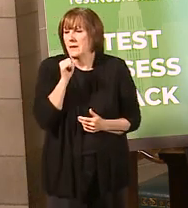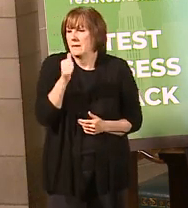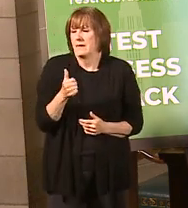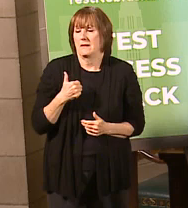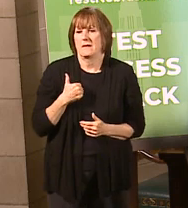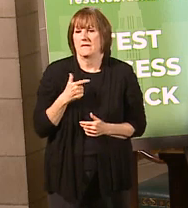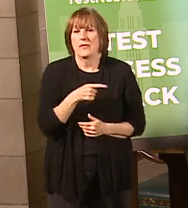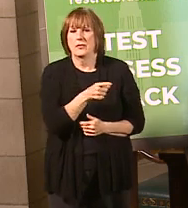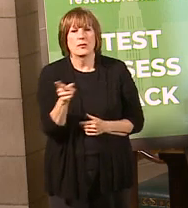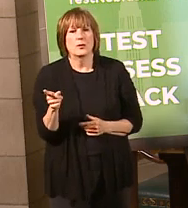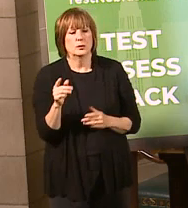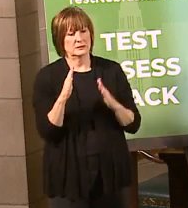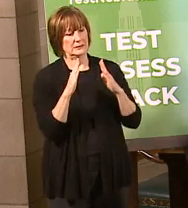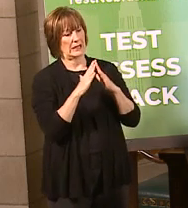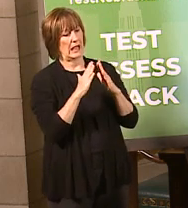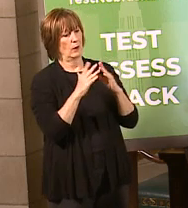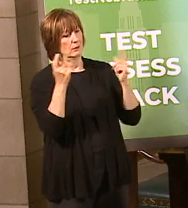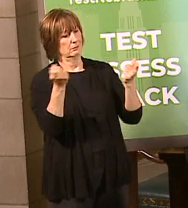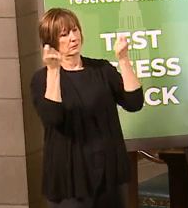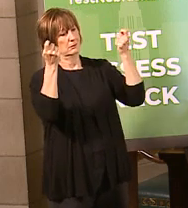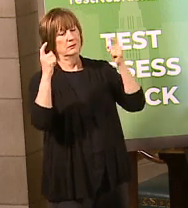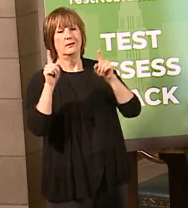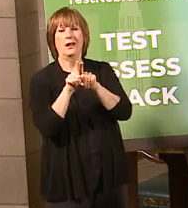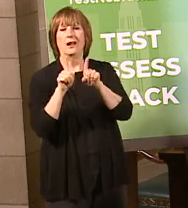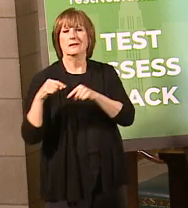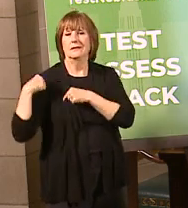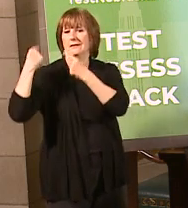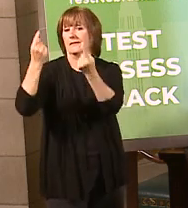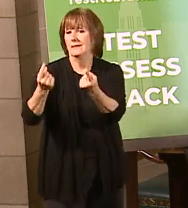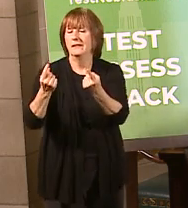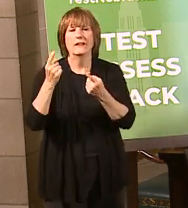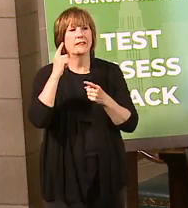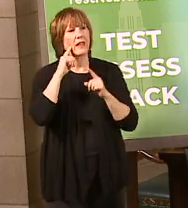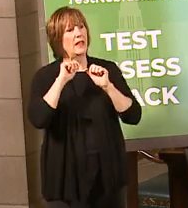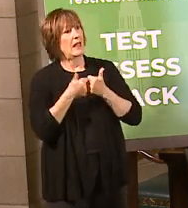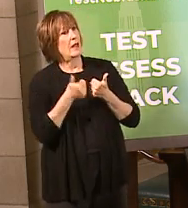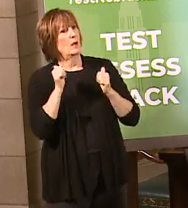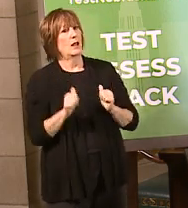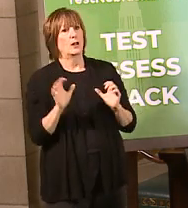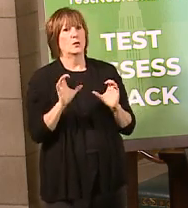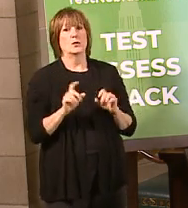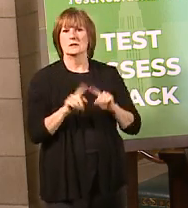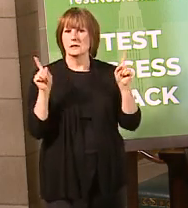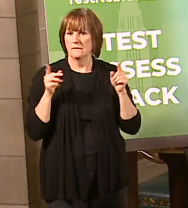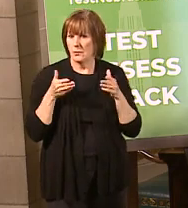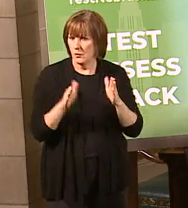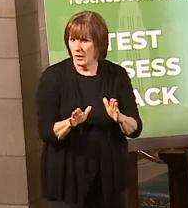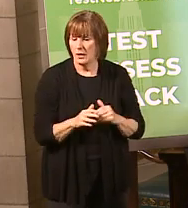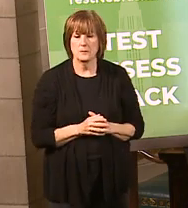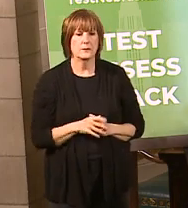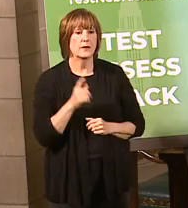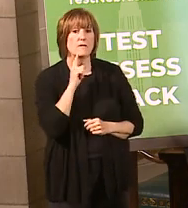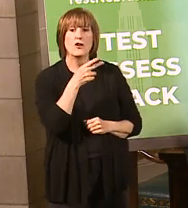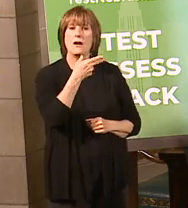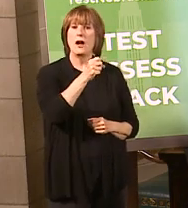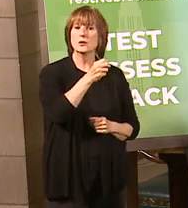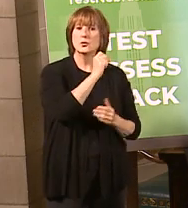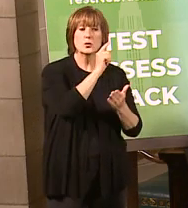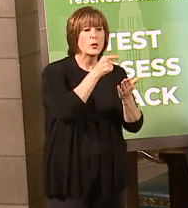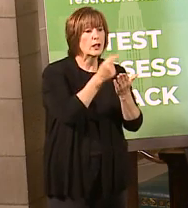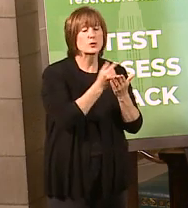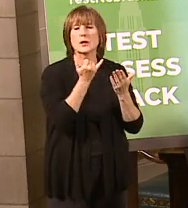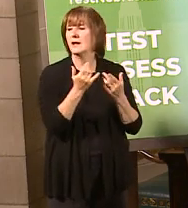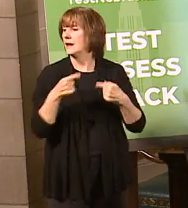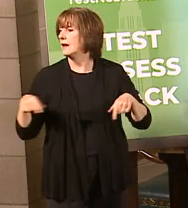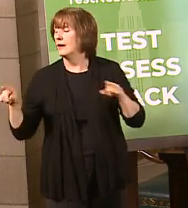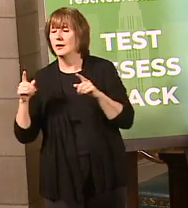be able to have those the way you've had those in the past. So think about ways to do those virtually. I know that, for example, for high school graduations, folks are looking